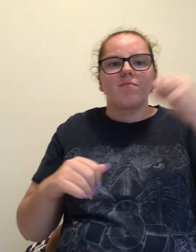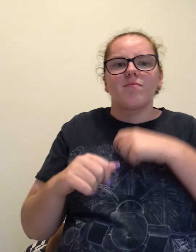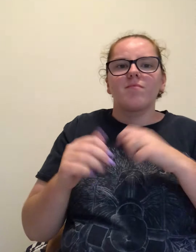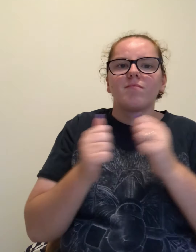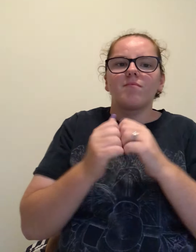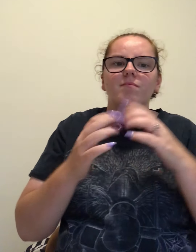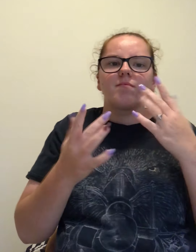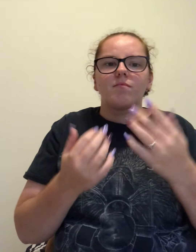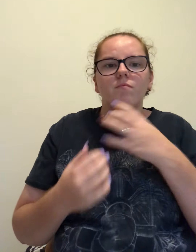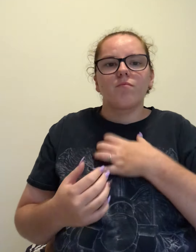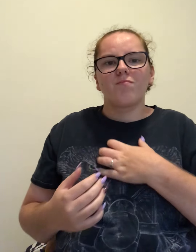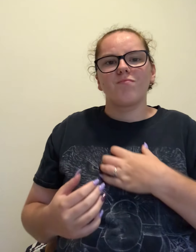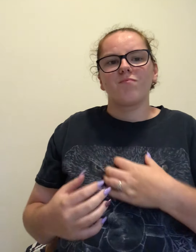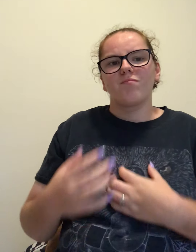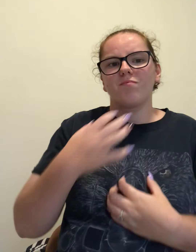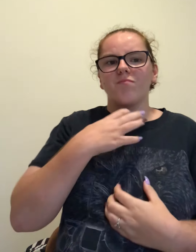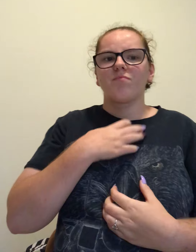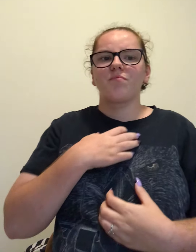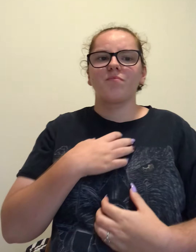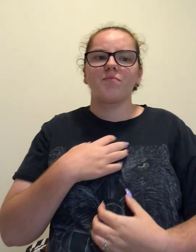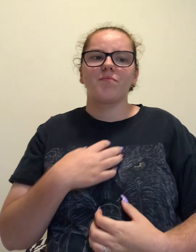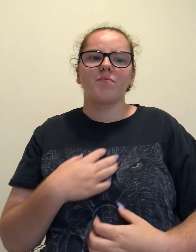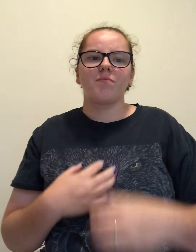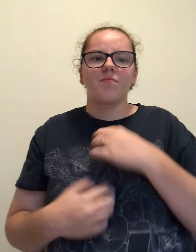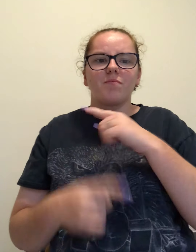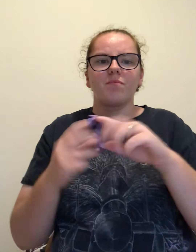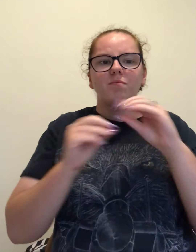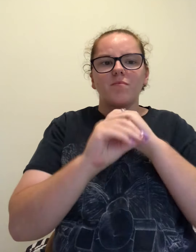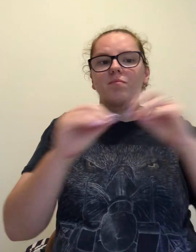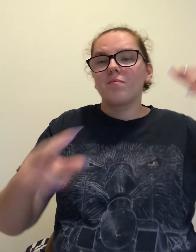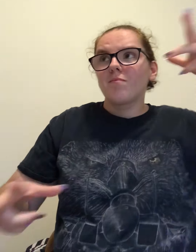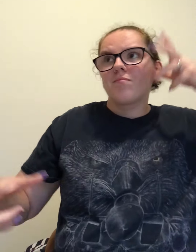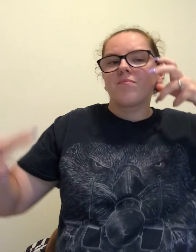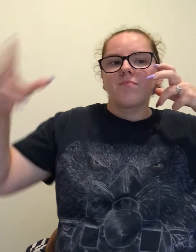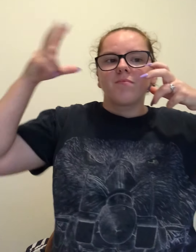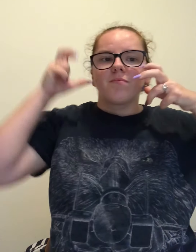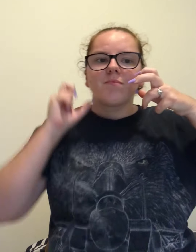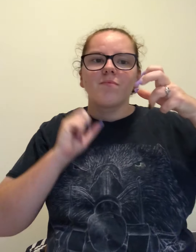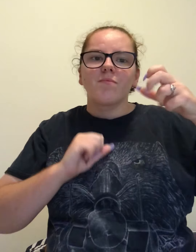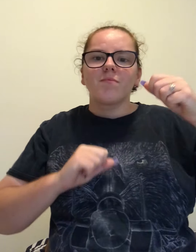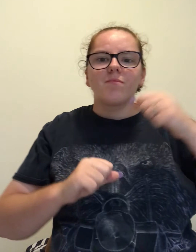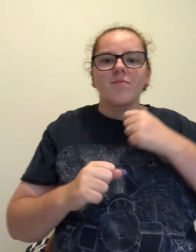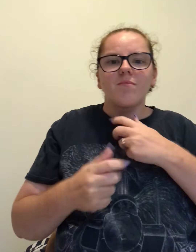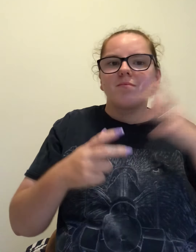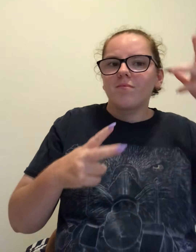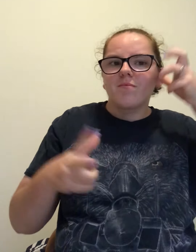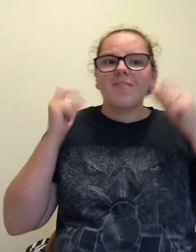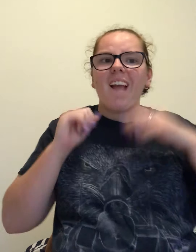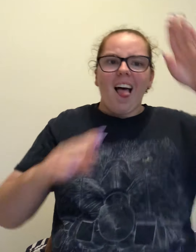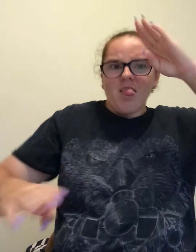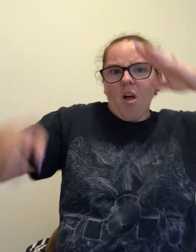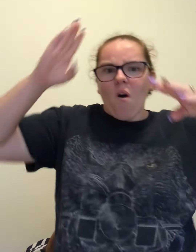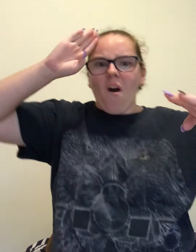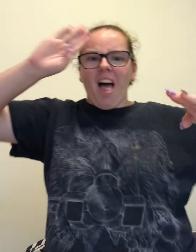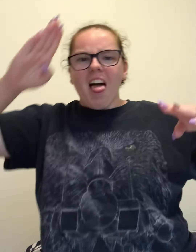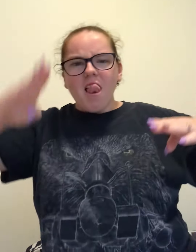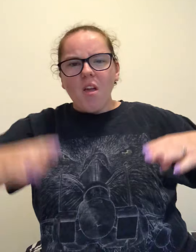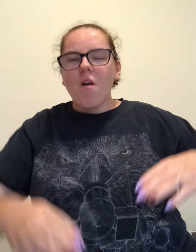point of wishing, yeah Ain't nobody's listening, I'm listening Hello, hello,